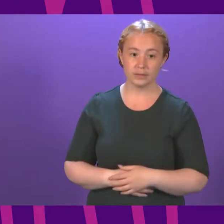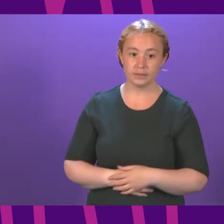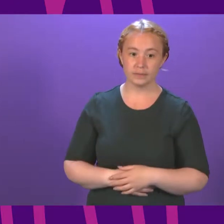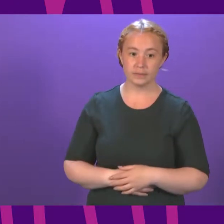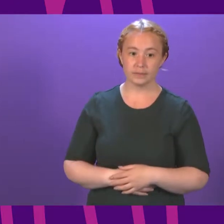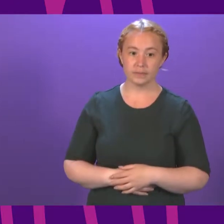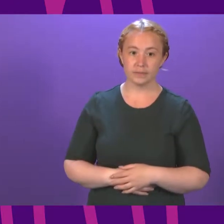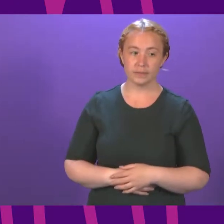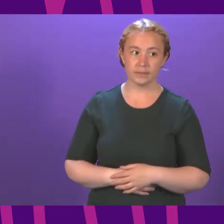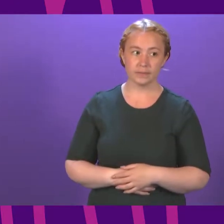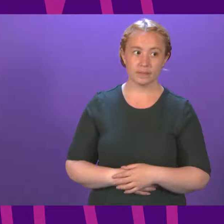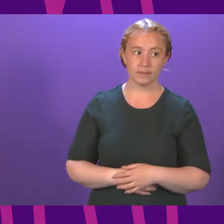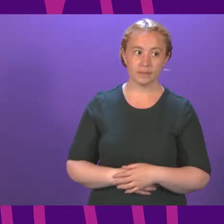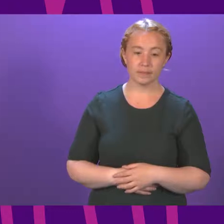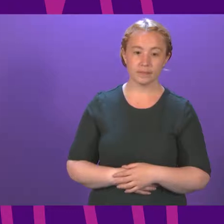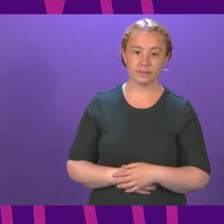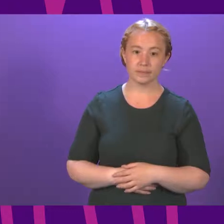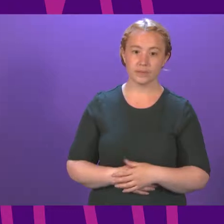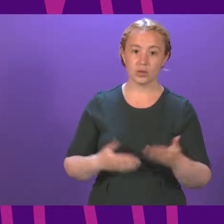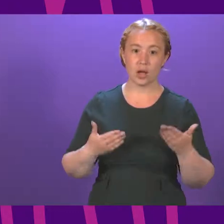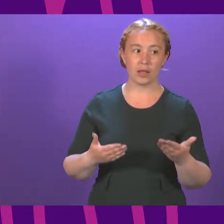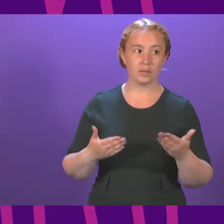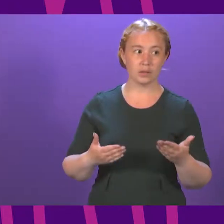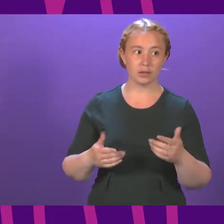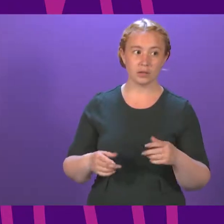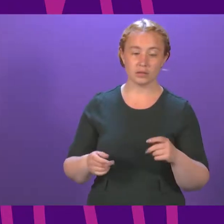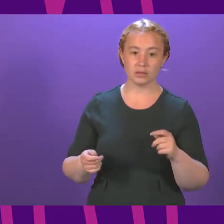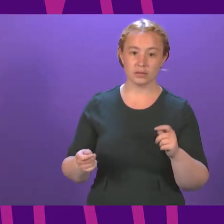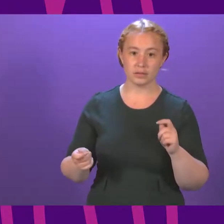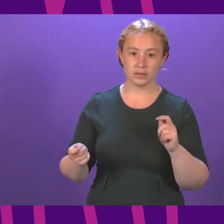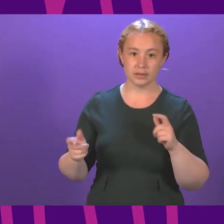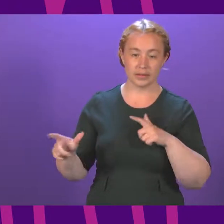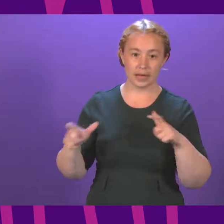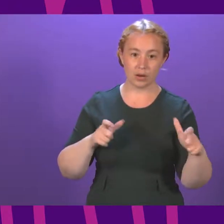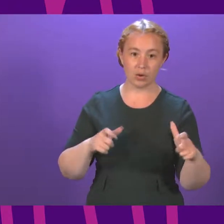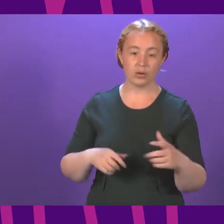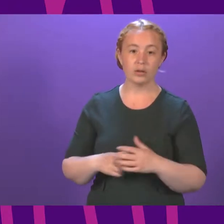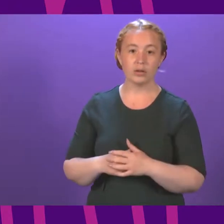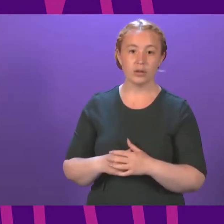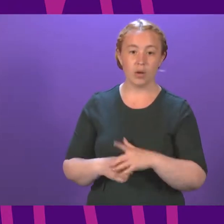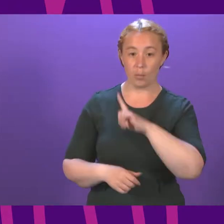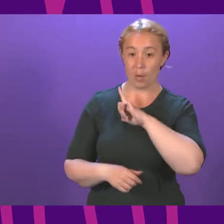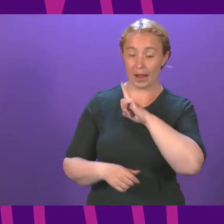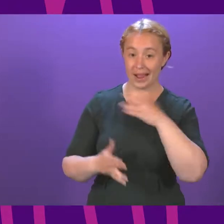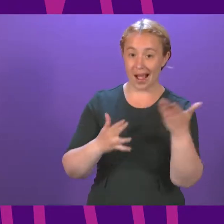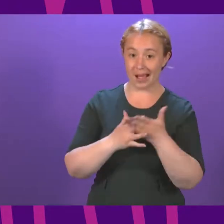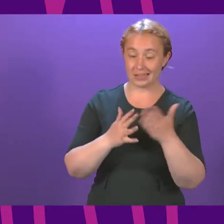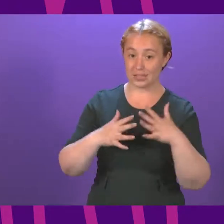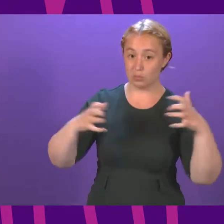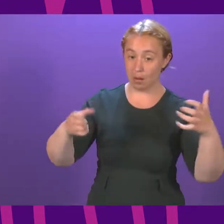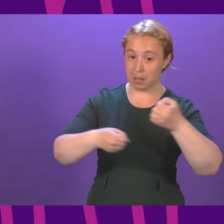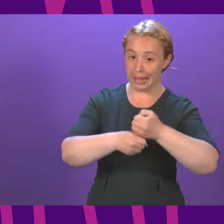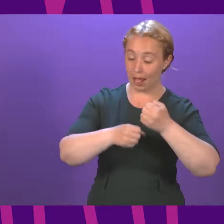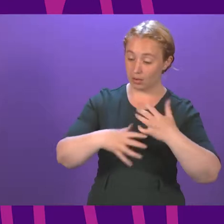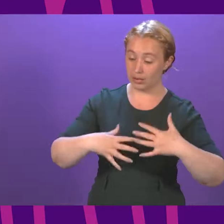President and Officer. President and Officer, this motion amends the temporary standing order, Rule 3, to extend the period for which access to the public gallery